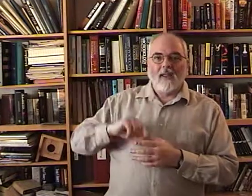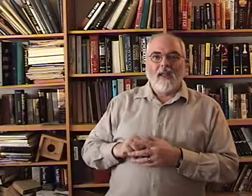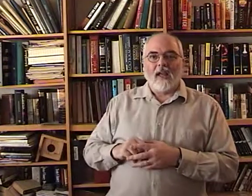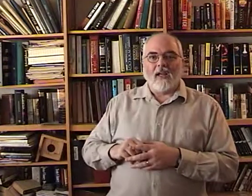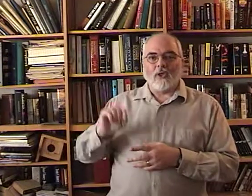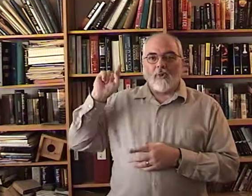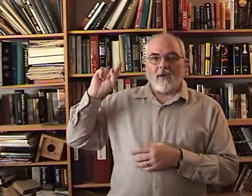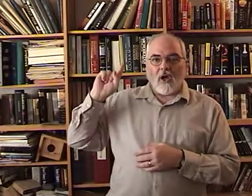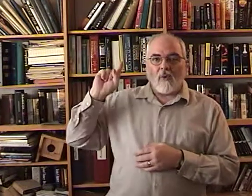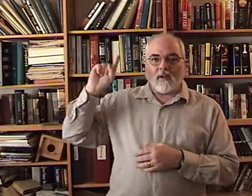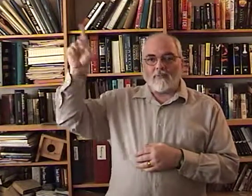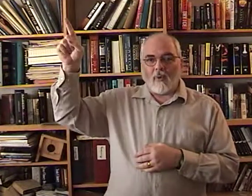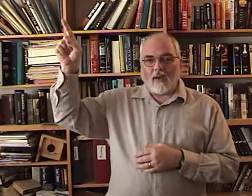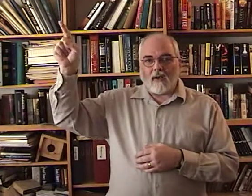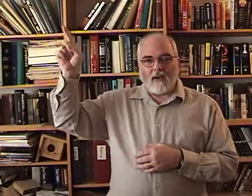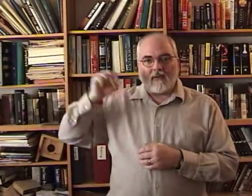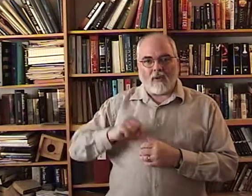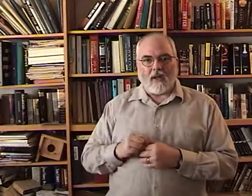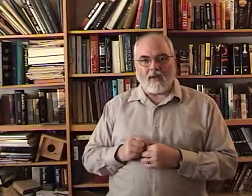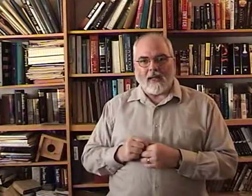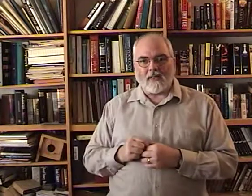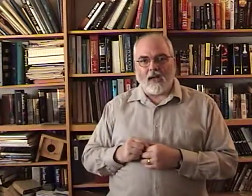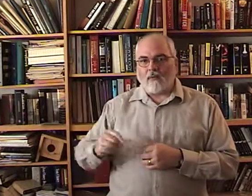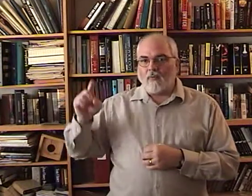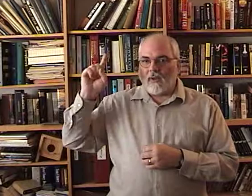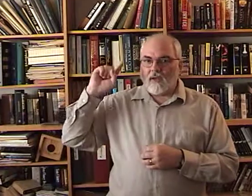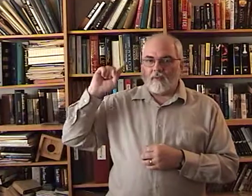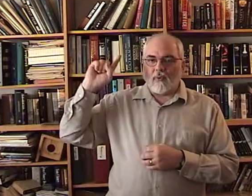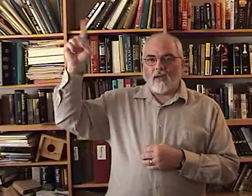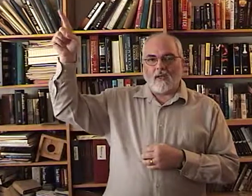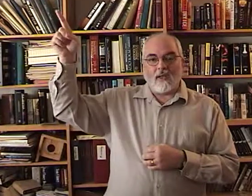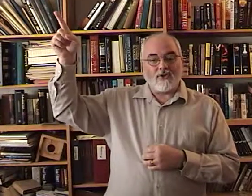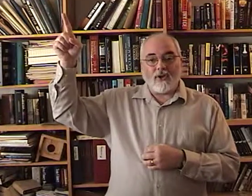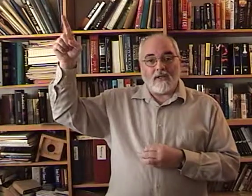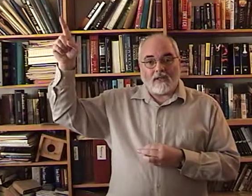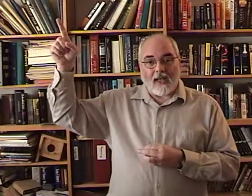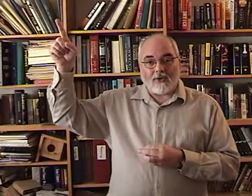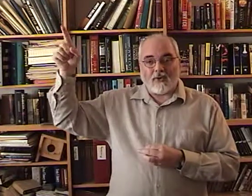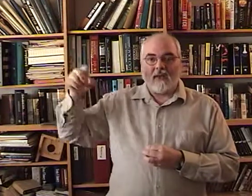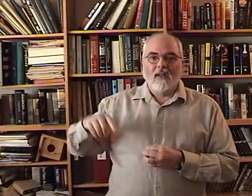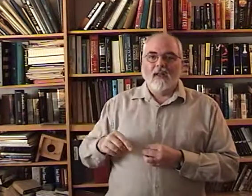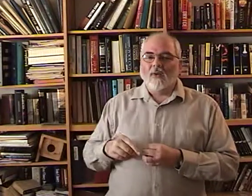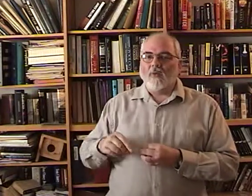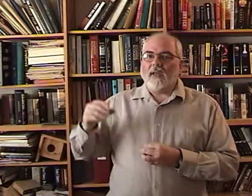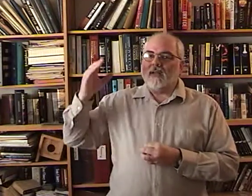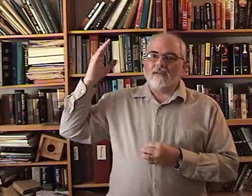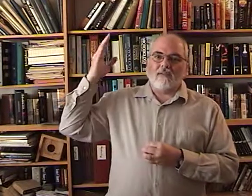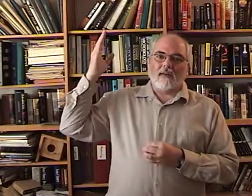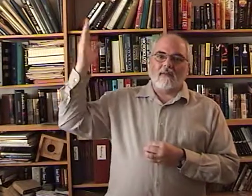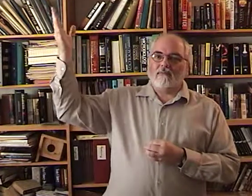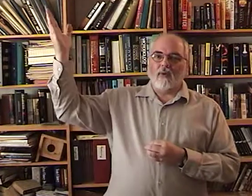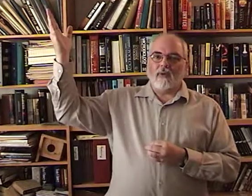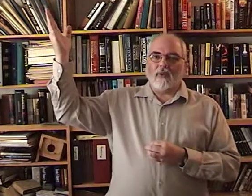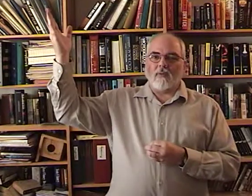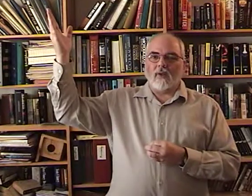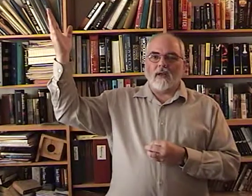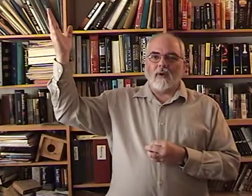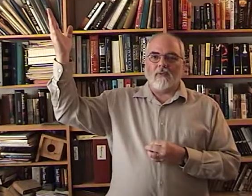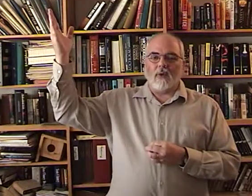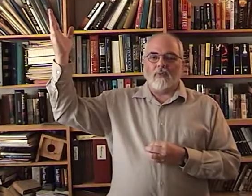And so we can always point and that's God. We can point and that's Jesus actually. We can point with a pointer. can point